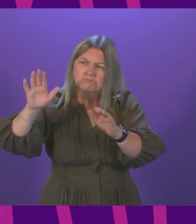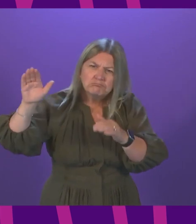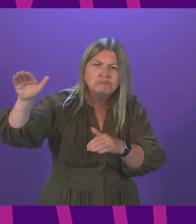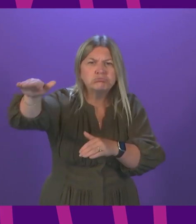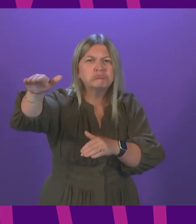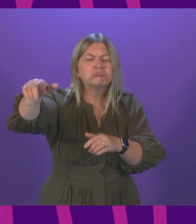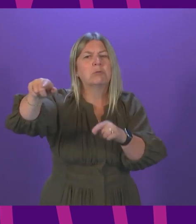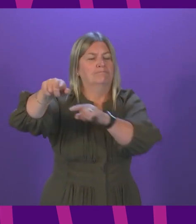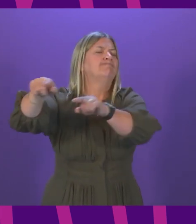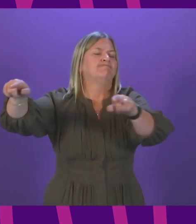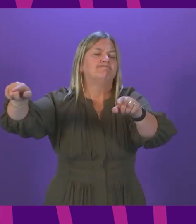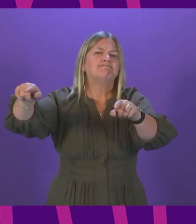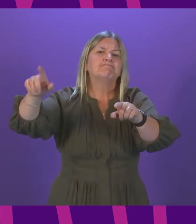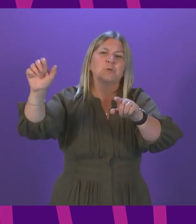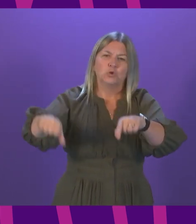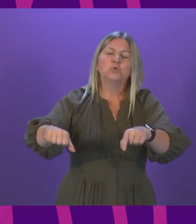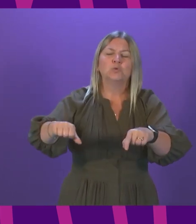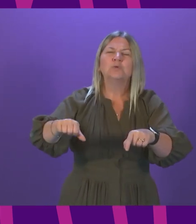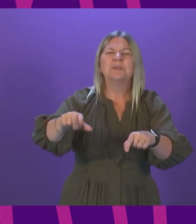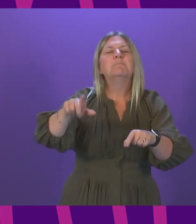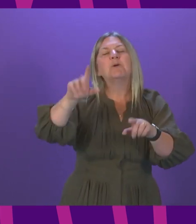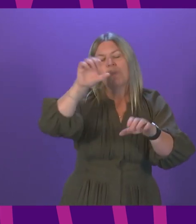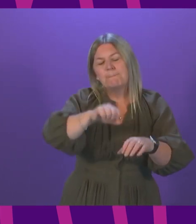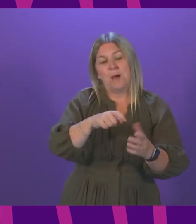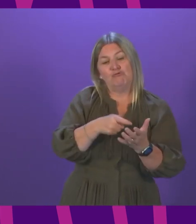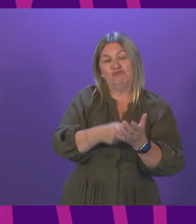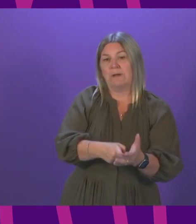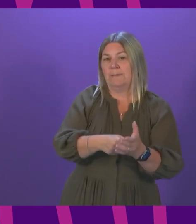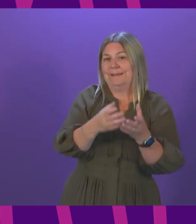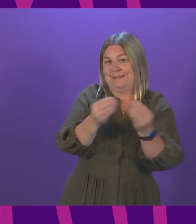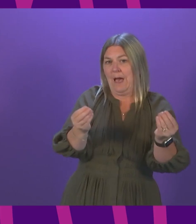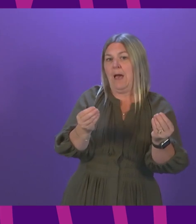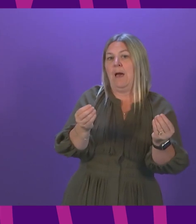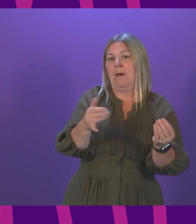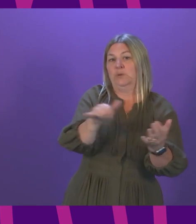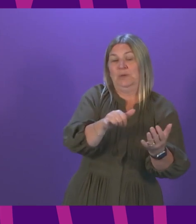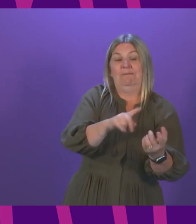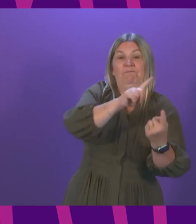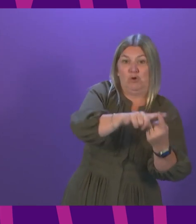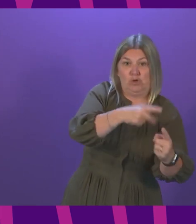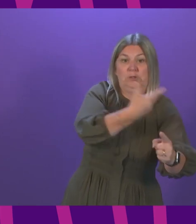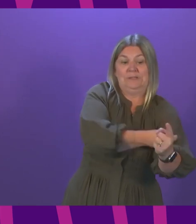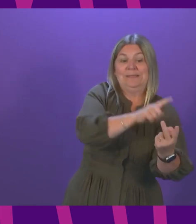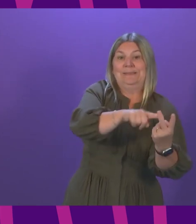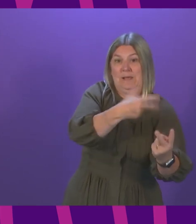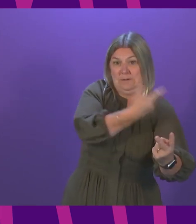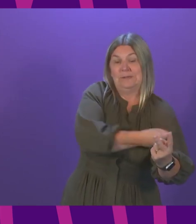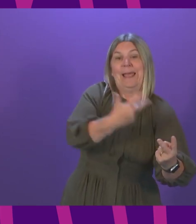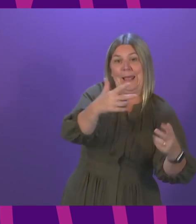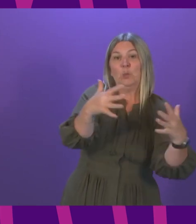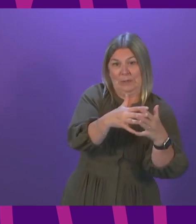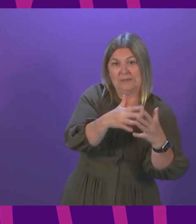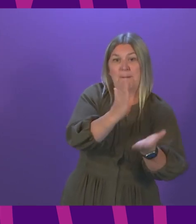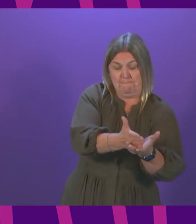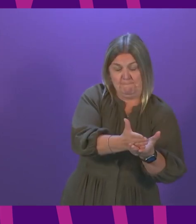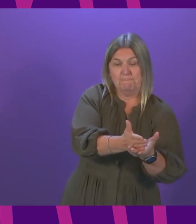recommended gap between first and second doses is eight weeks. That has been subject to debate and discussion and controversy